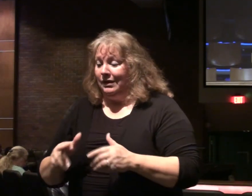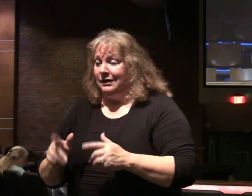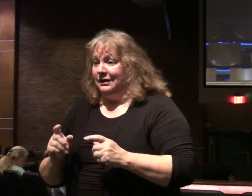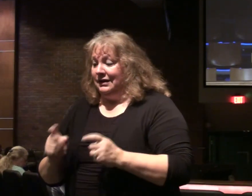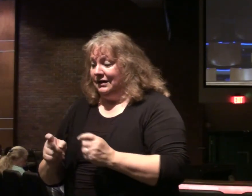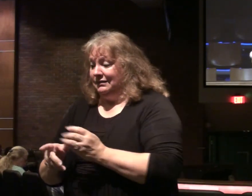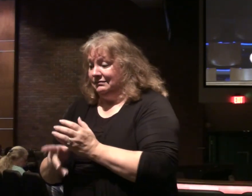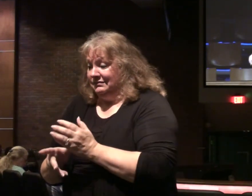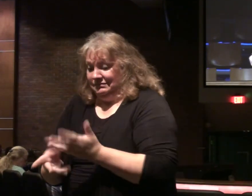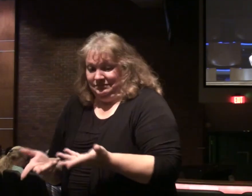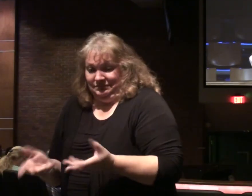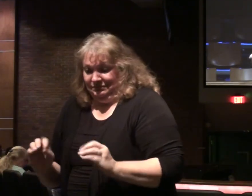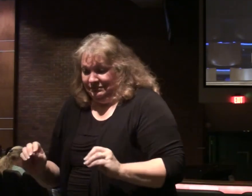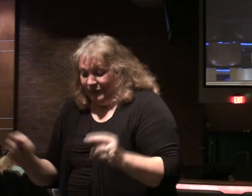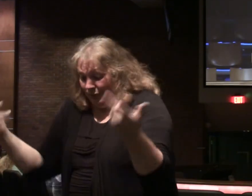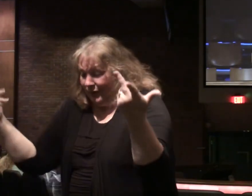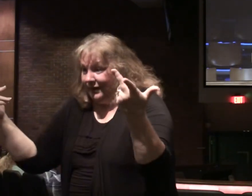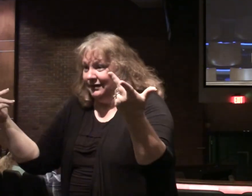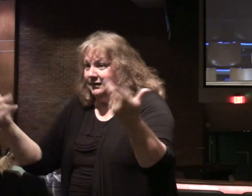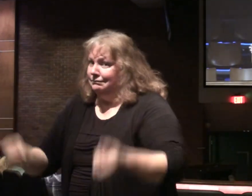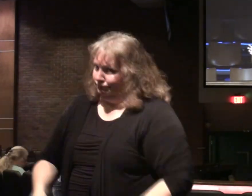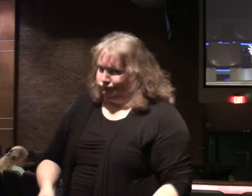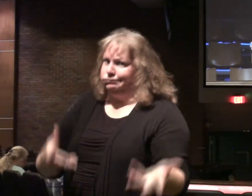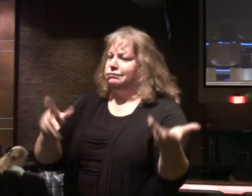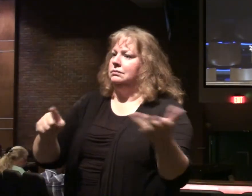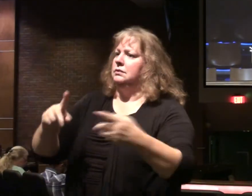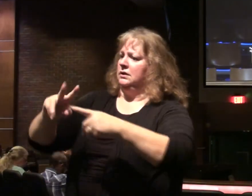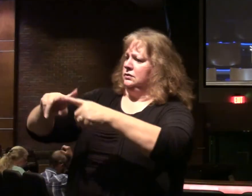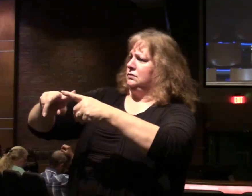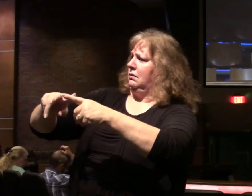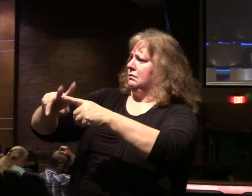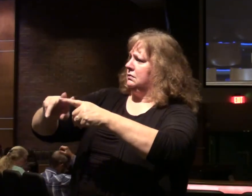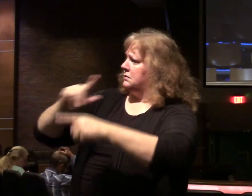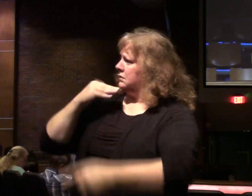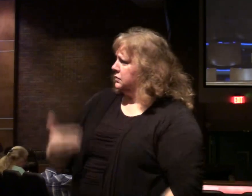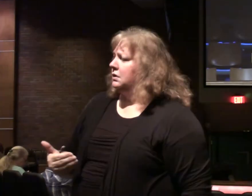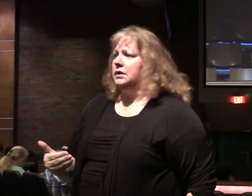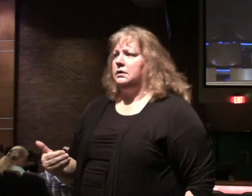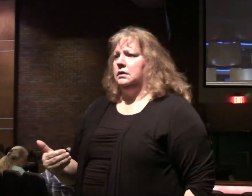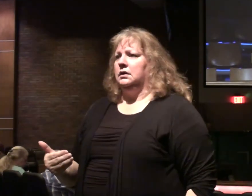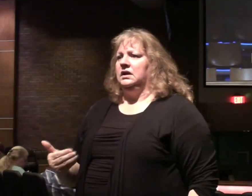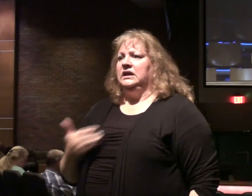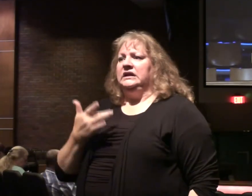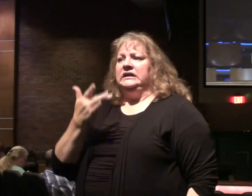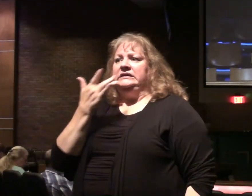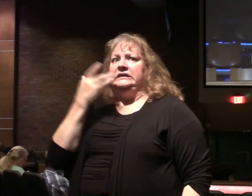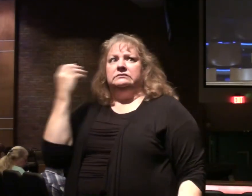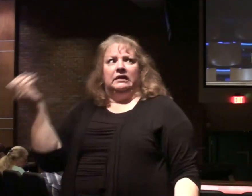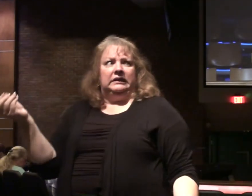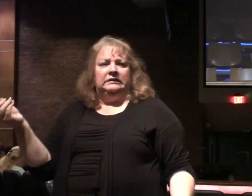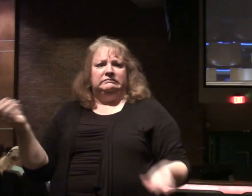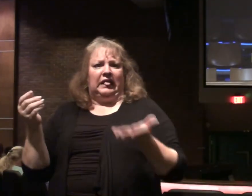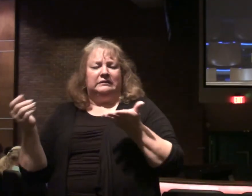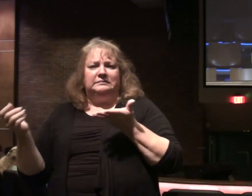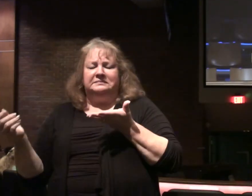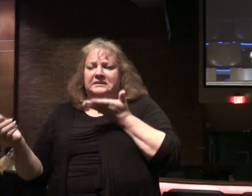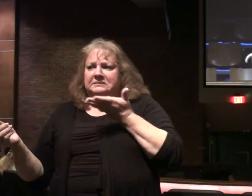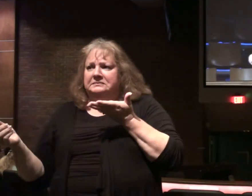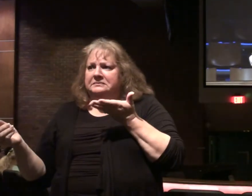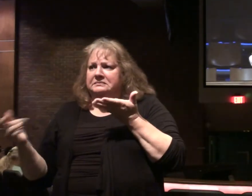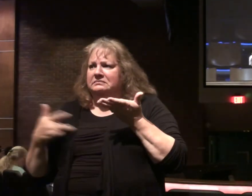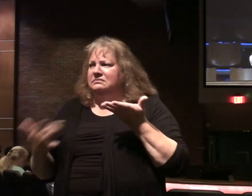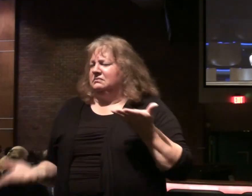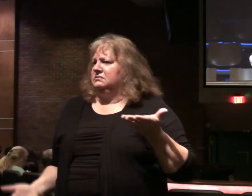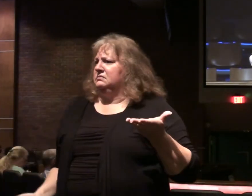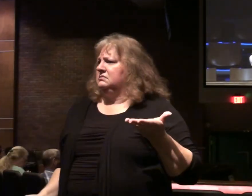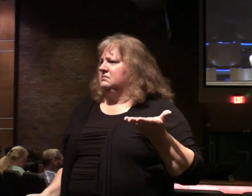Another illustration that gives a warning. Salt. Salt's good, but if salt becomes tasteless, what's going on